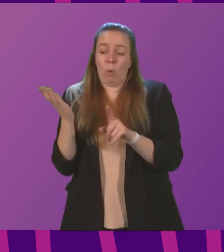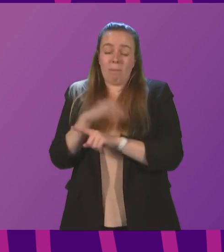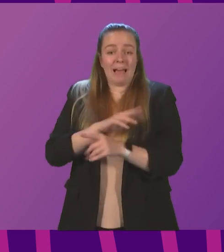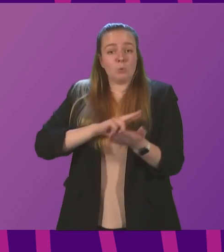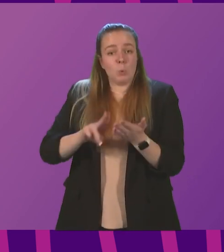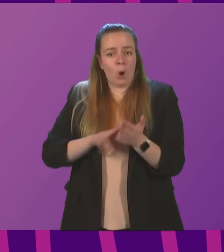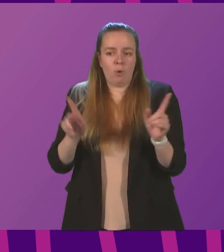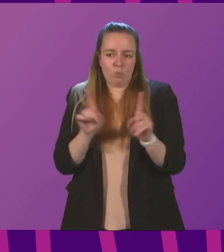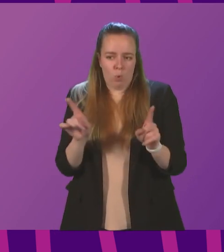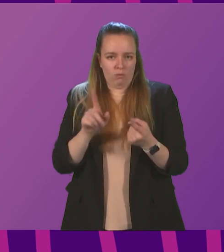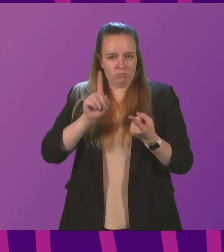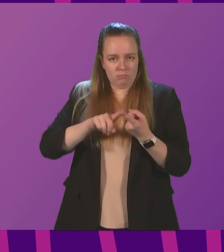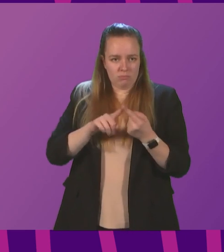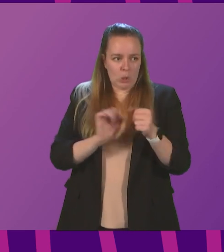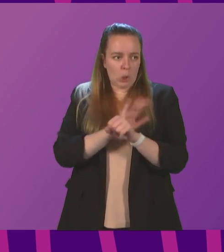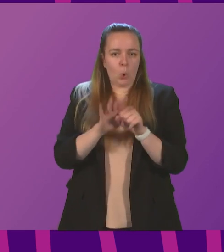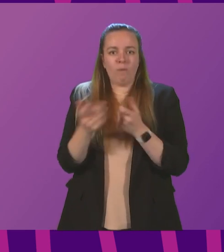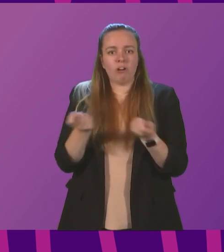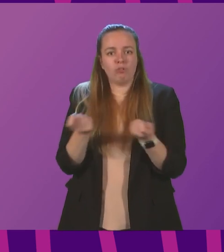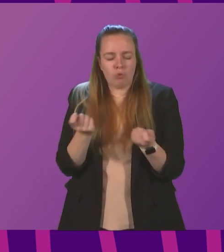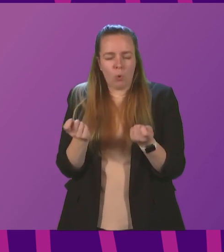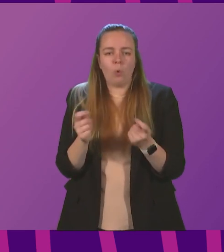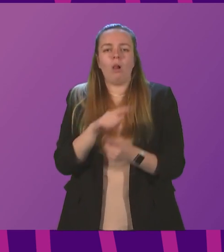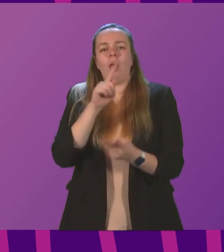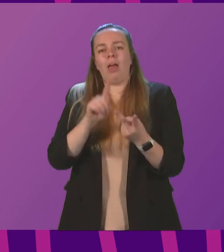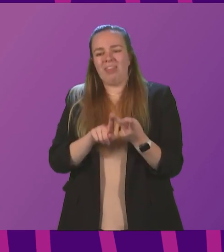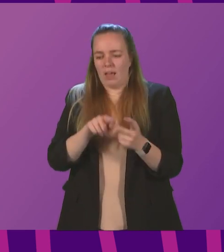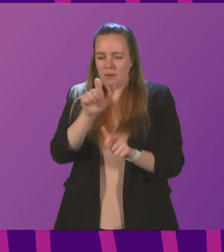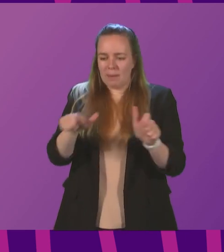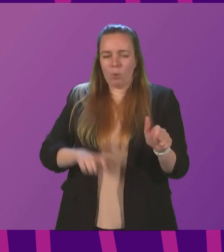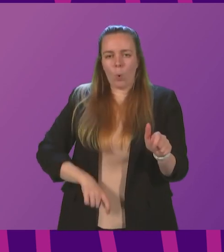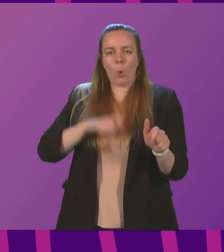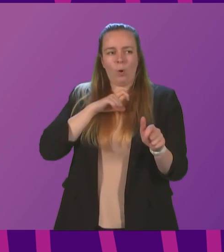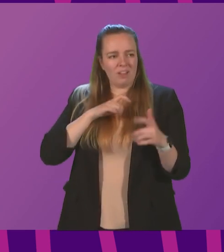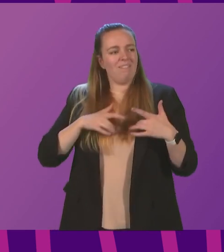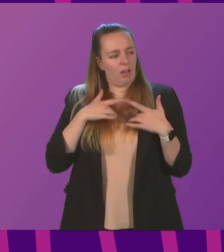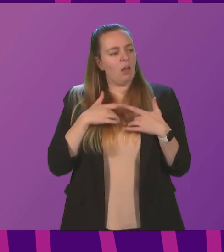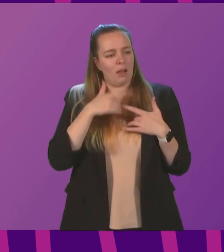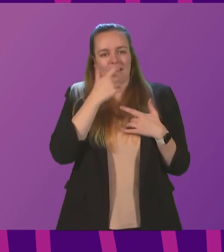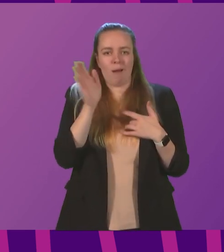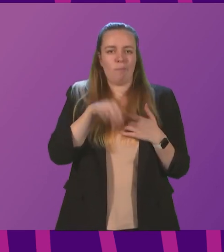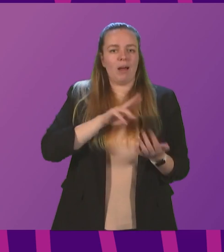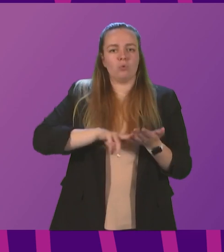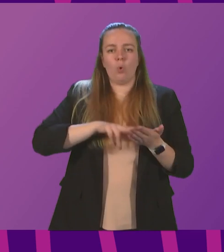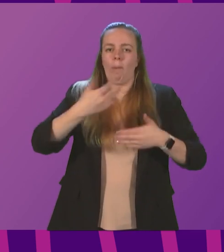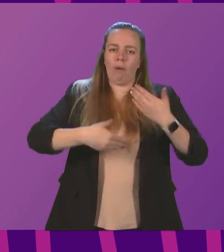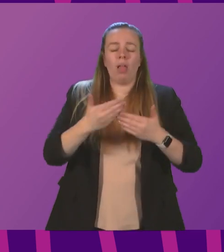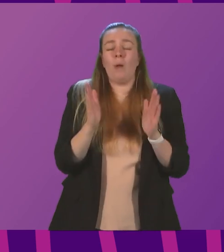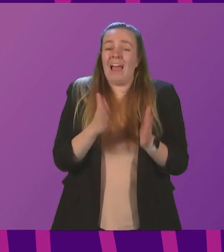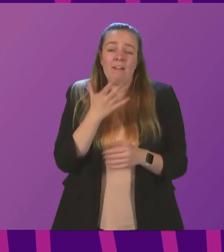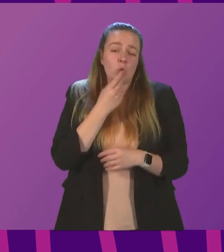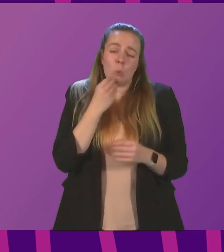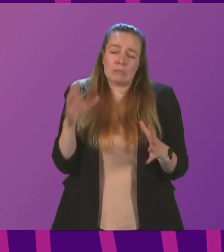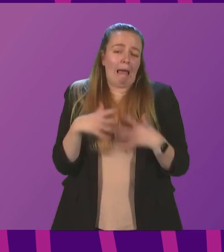is to firstly keep COVID under control and then build the confidence of people to start going back to normal life. And we have got to use every